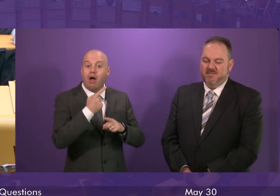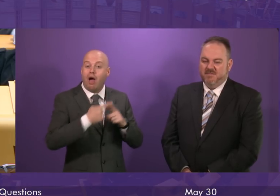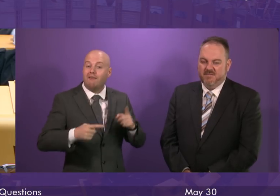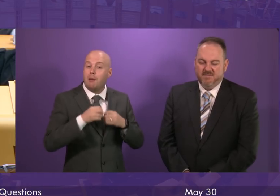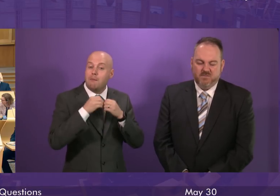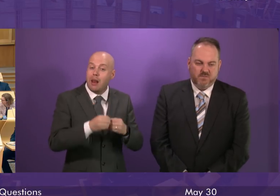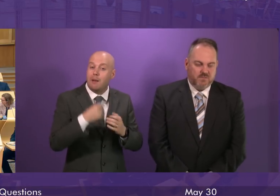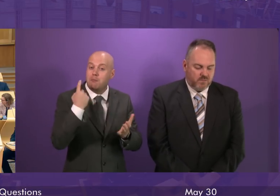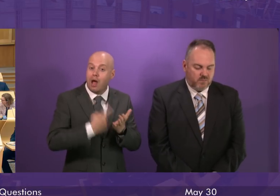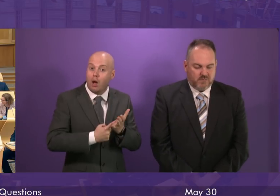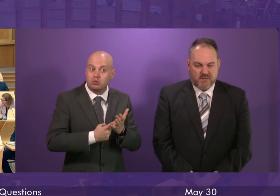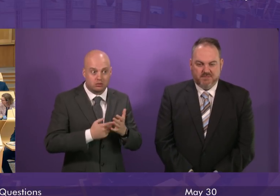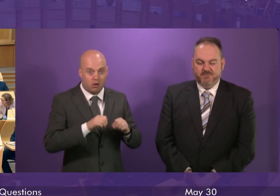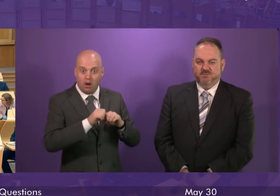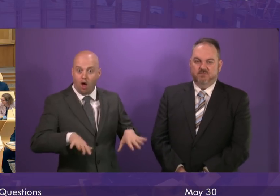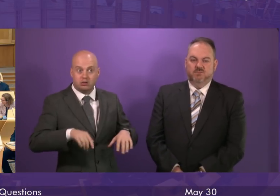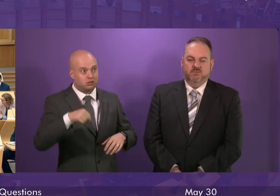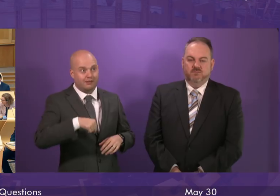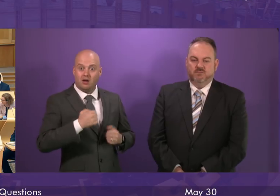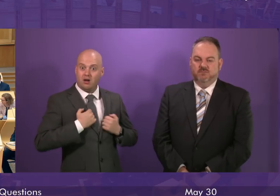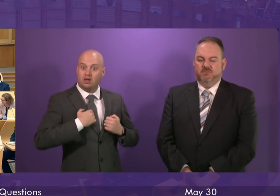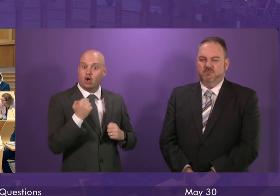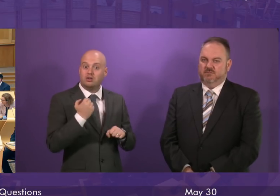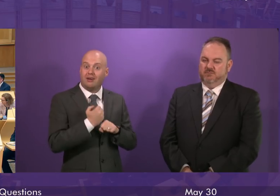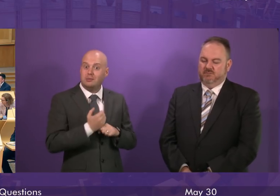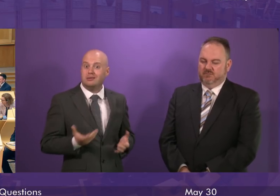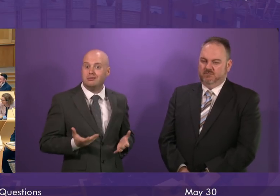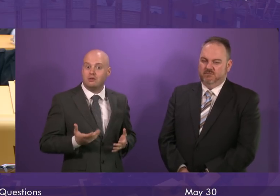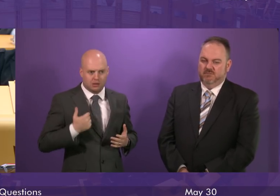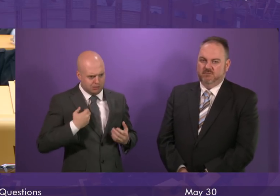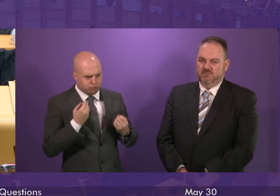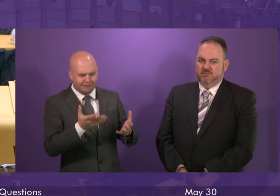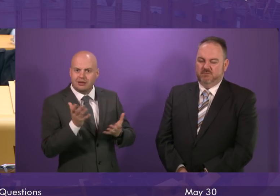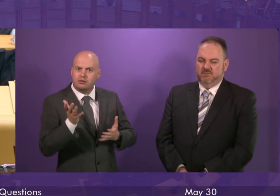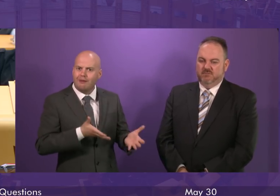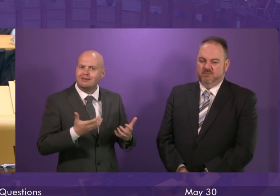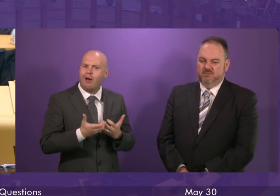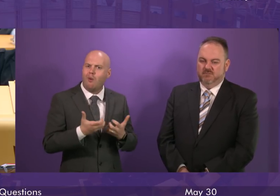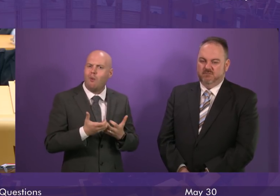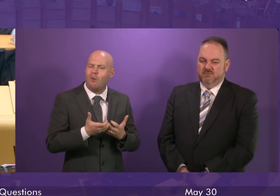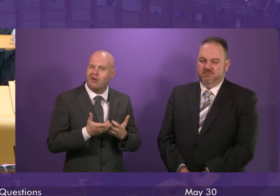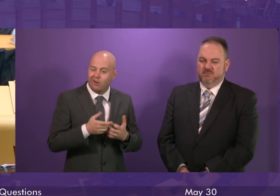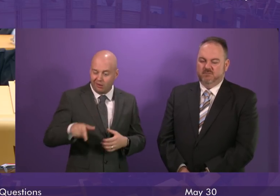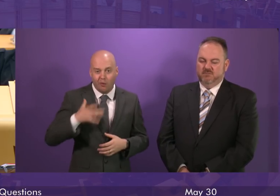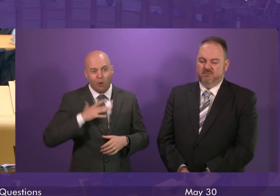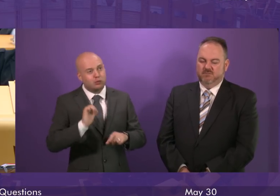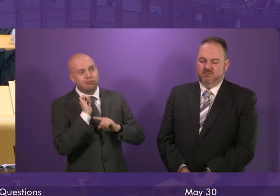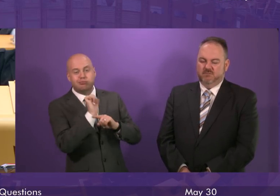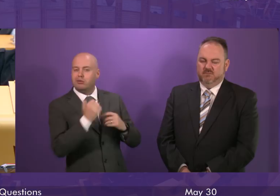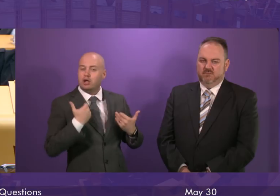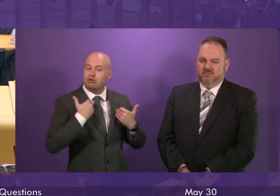and tackling poverty in this country. So the lesson of that in the short term is not to listen to the advice of the Scottish Tories.